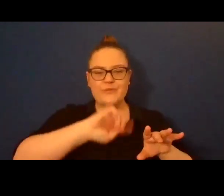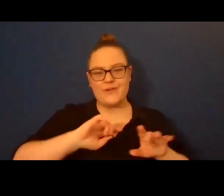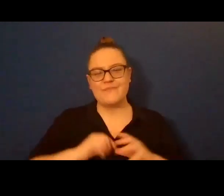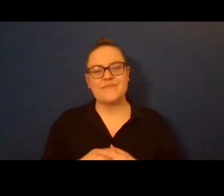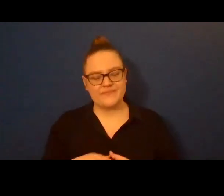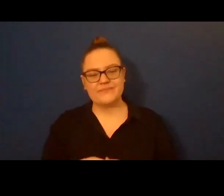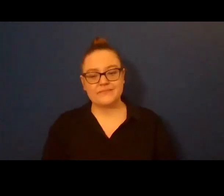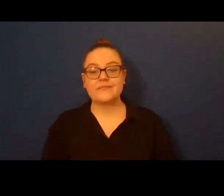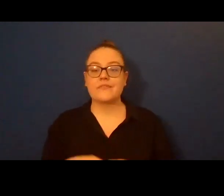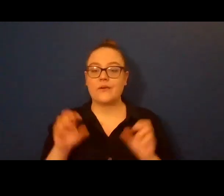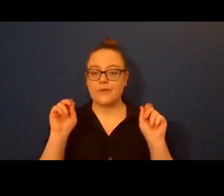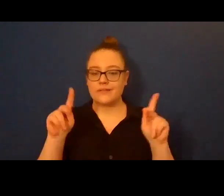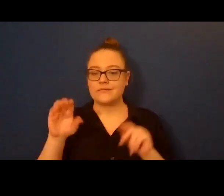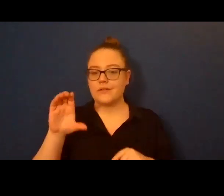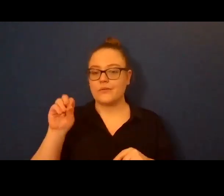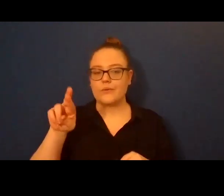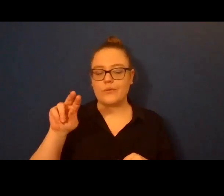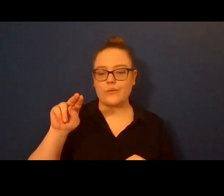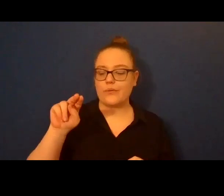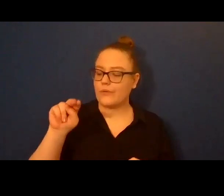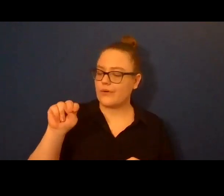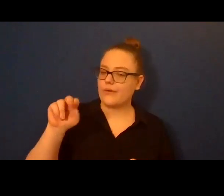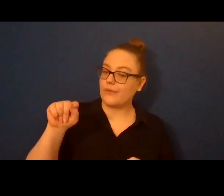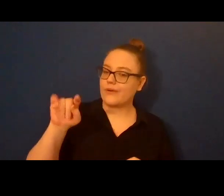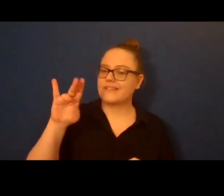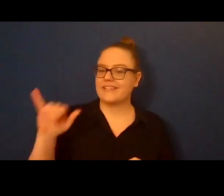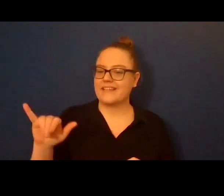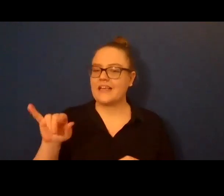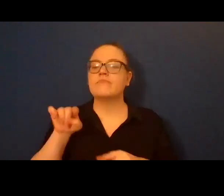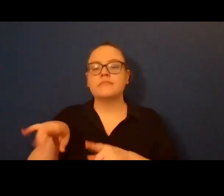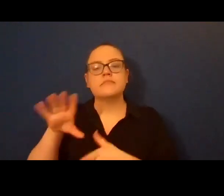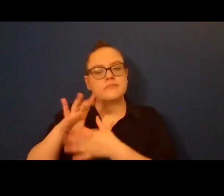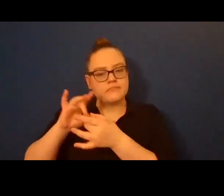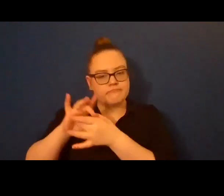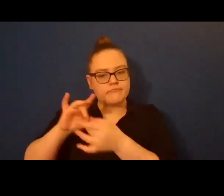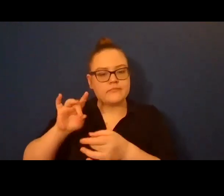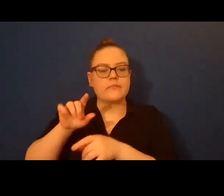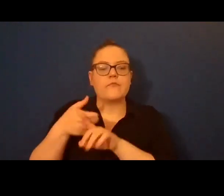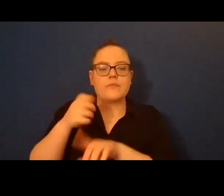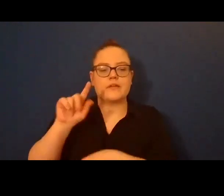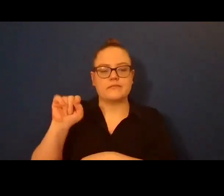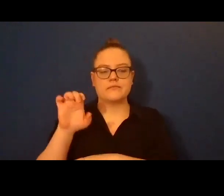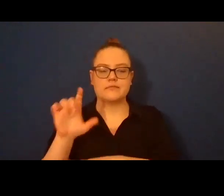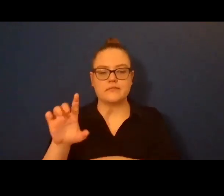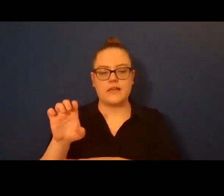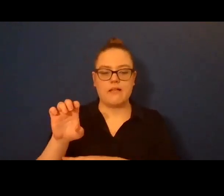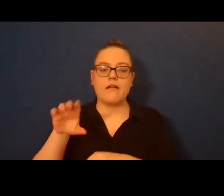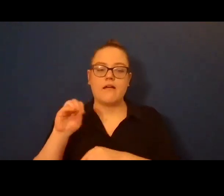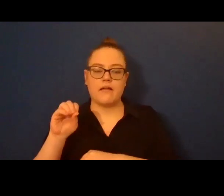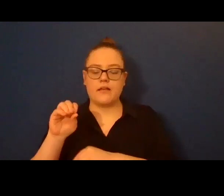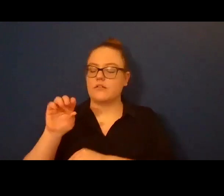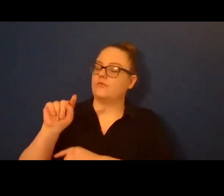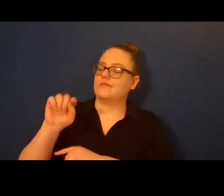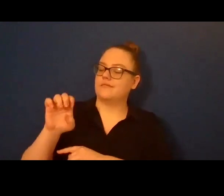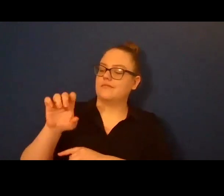Courtney Lamar Charleston is the author of Telepathologies, selected by D.A. Powell for the 2016 Saturnalia Books Poetry Prize,